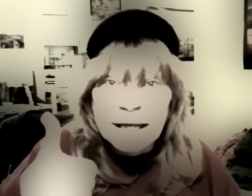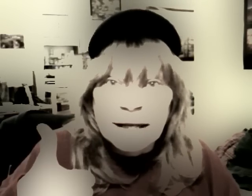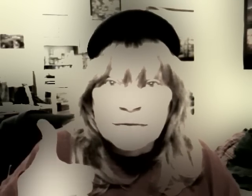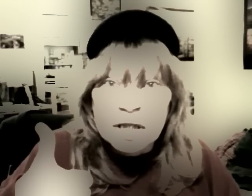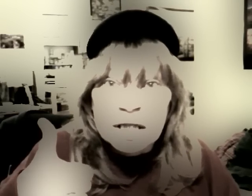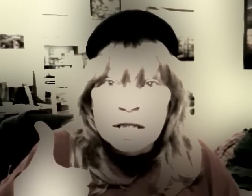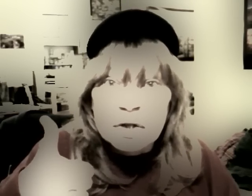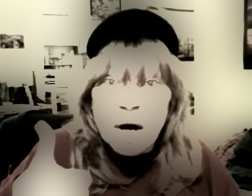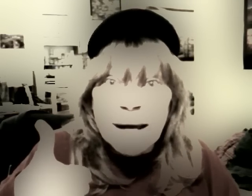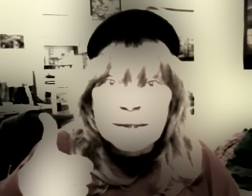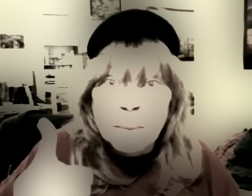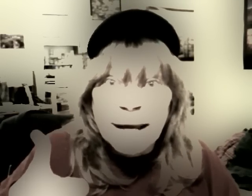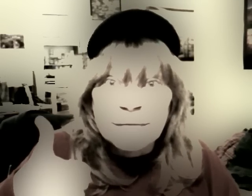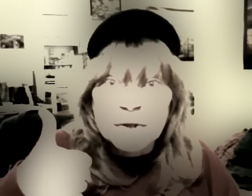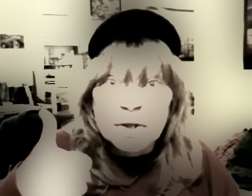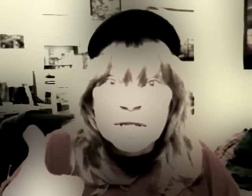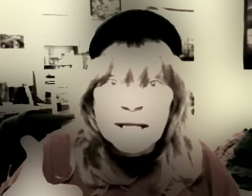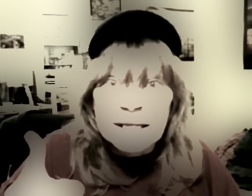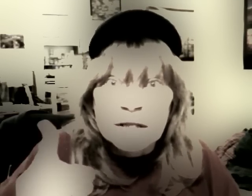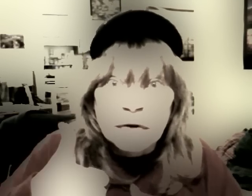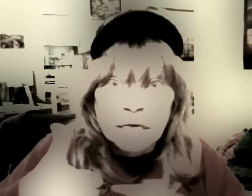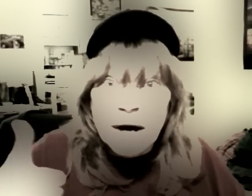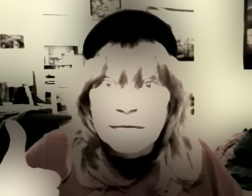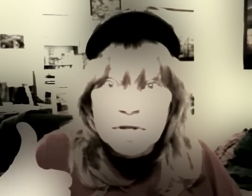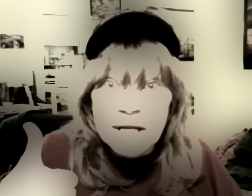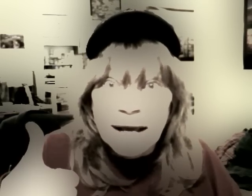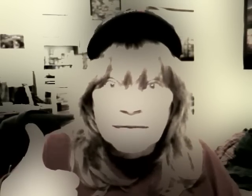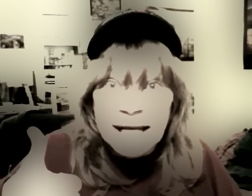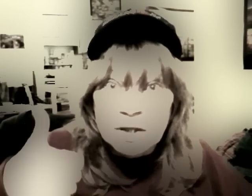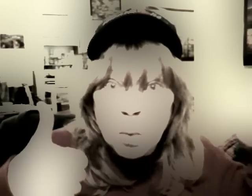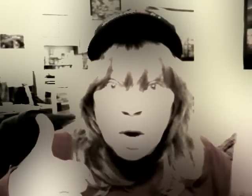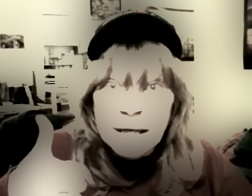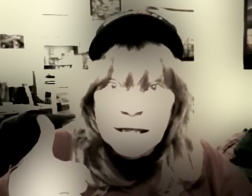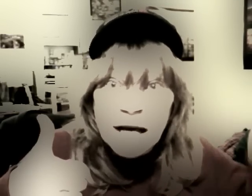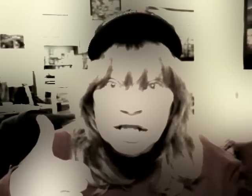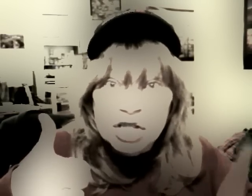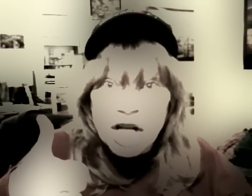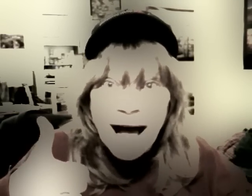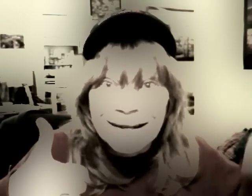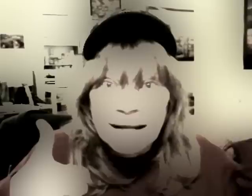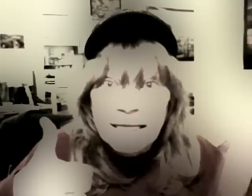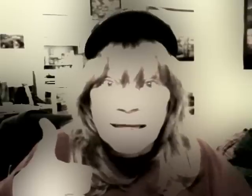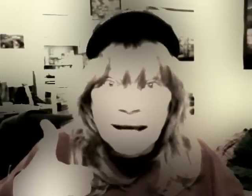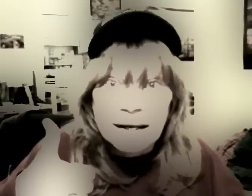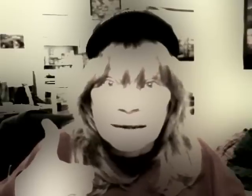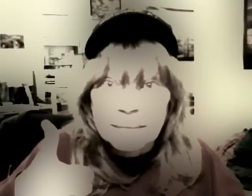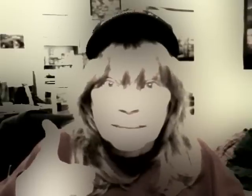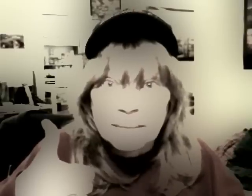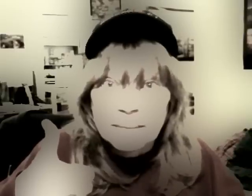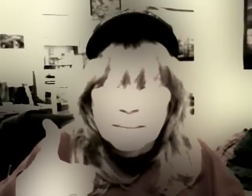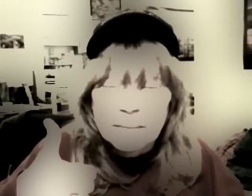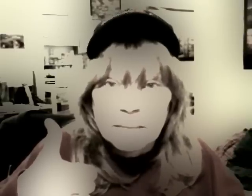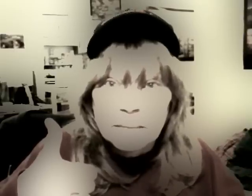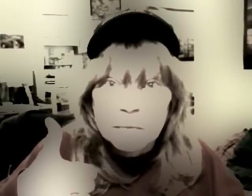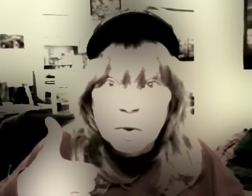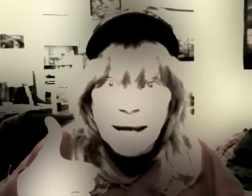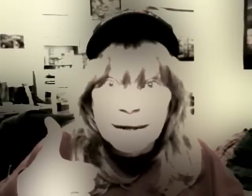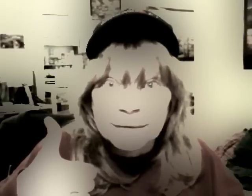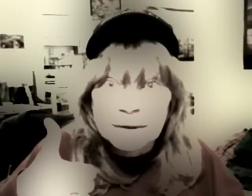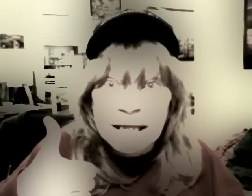Jesus Christ paid for your sins, and you're forever saved. That's a one-shot thing. Okay, that's the